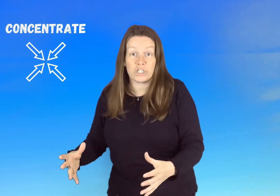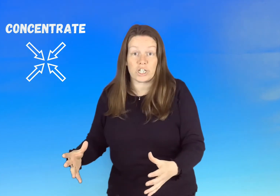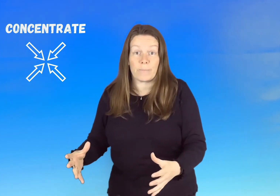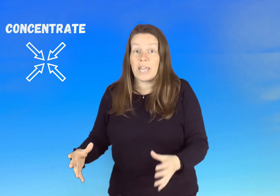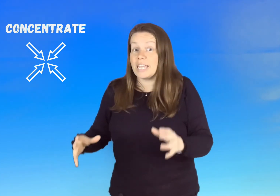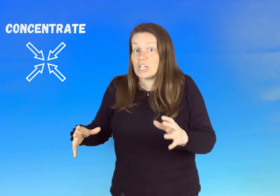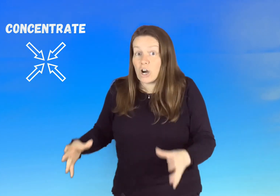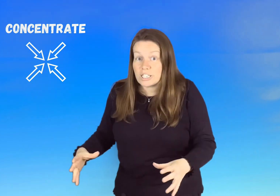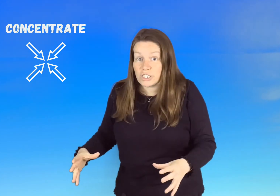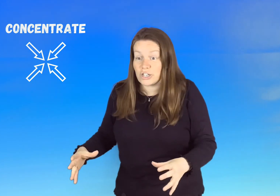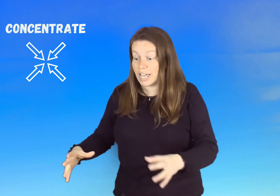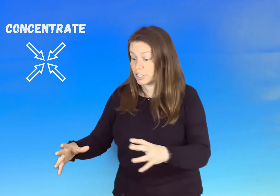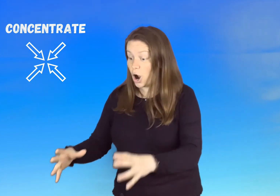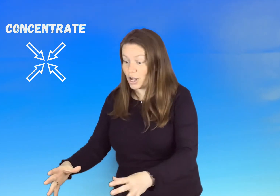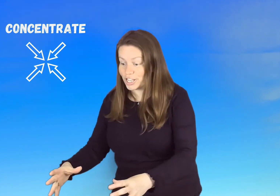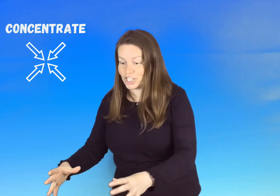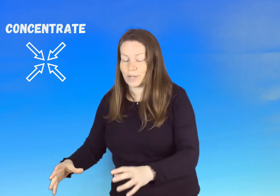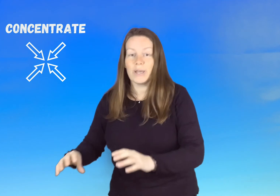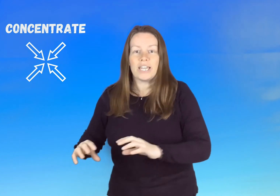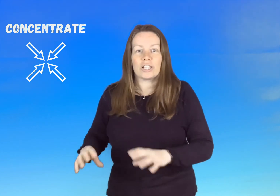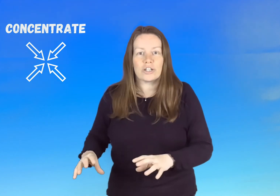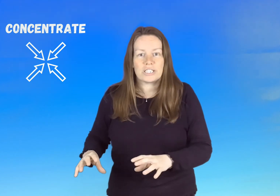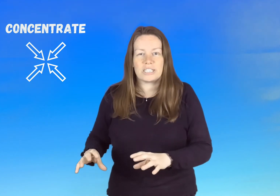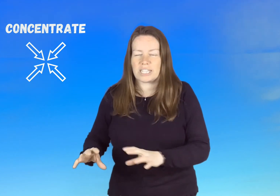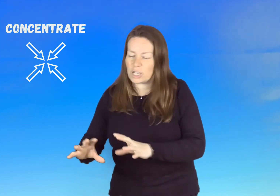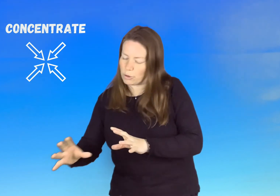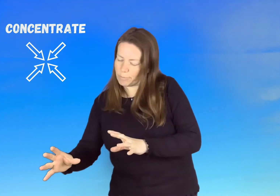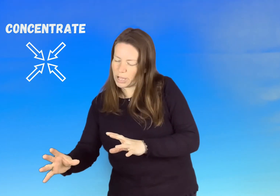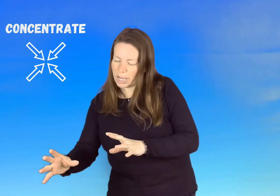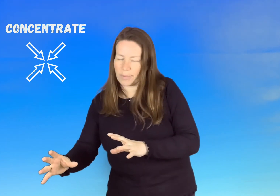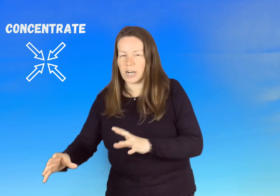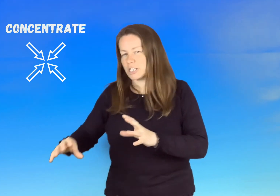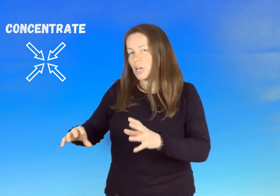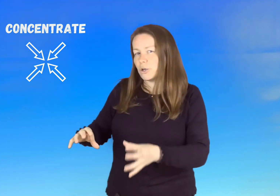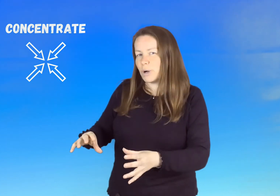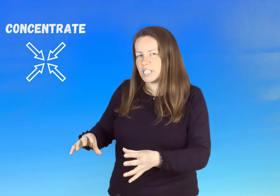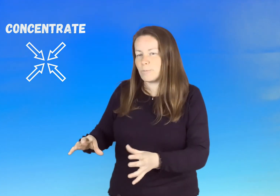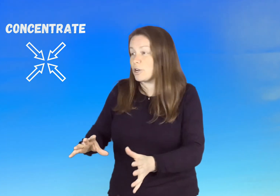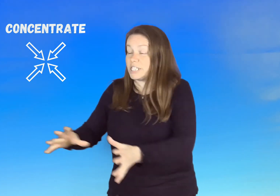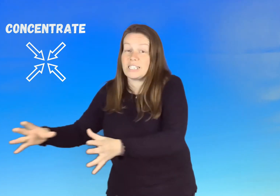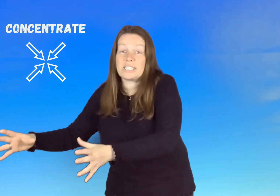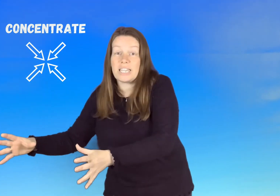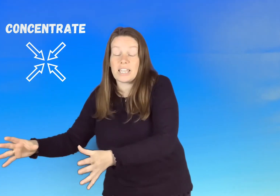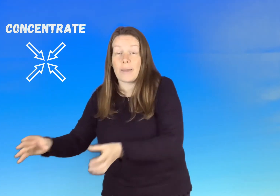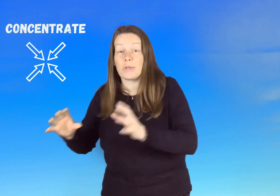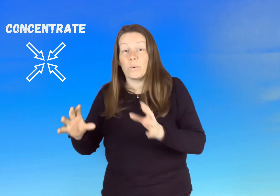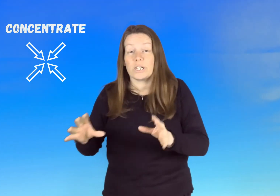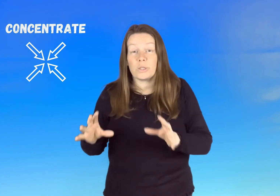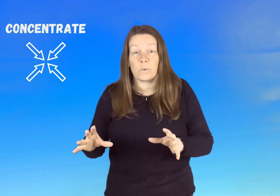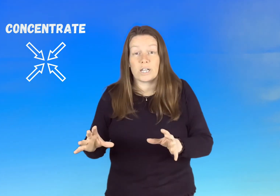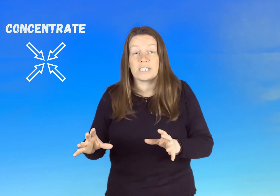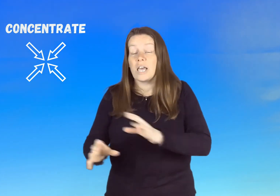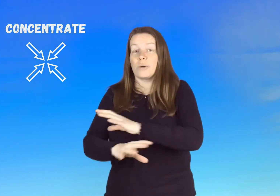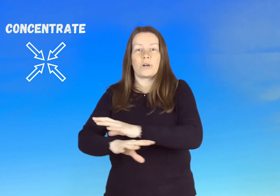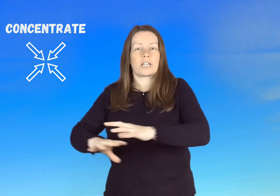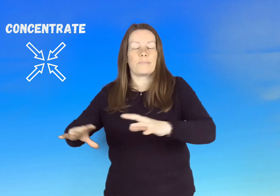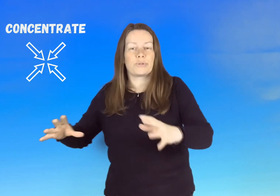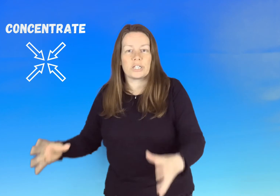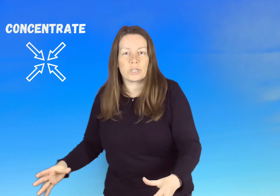sheep he concentrated on the sheep he looked to see who had black marks who had spots he didn't take them he wanted the ones that were completely